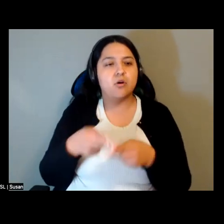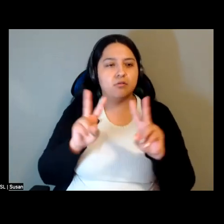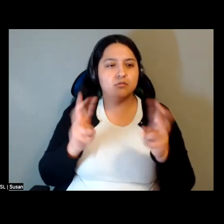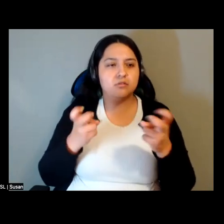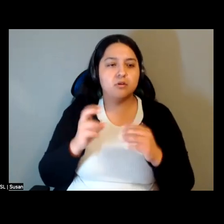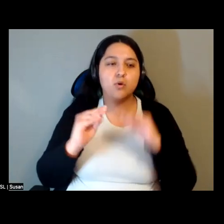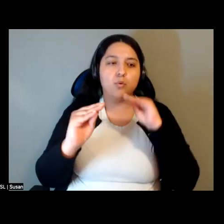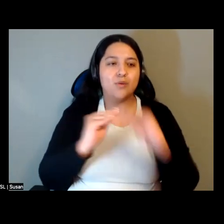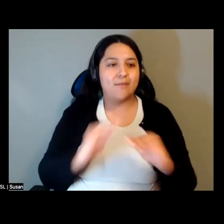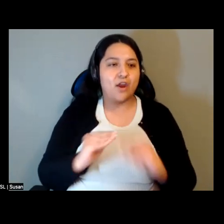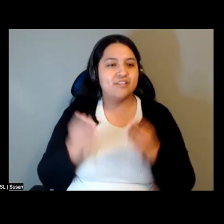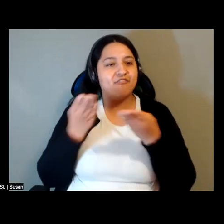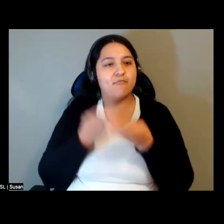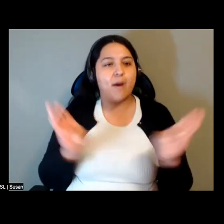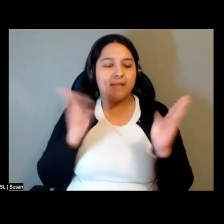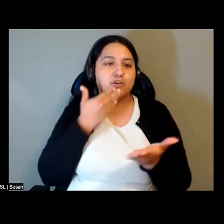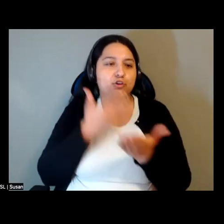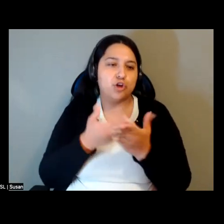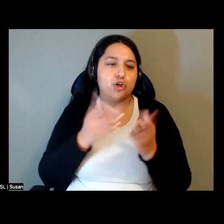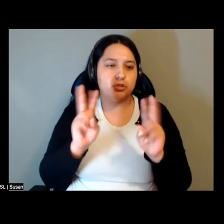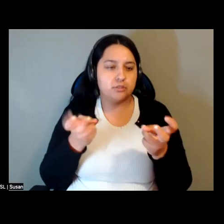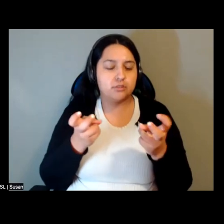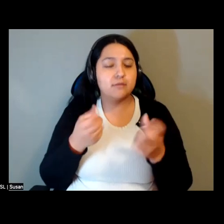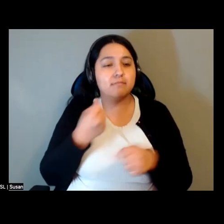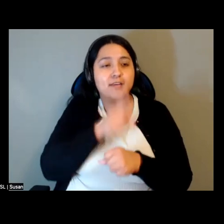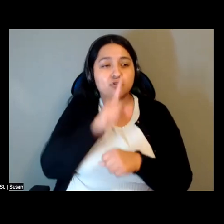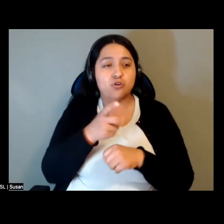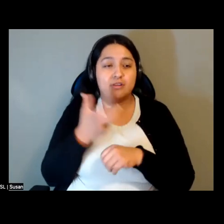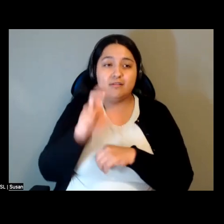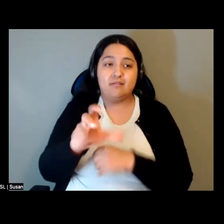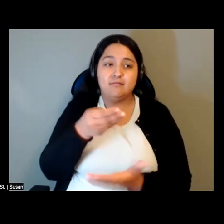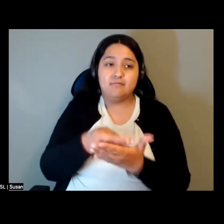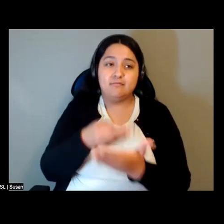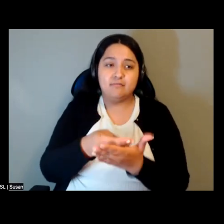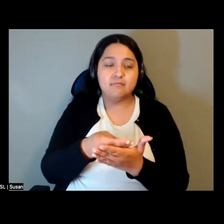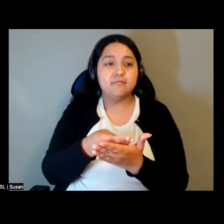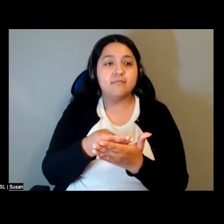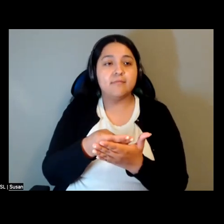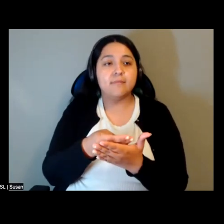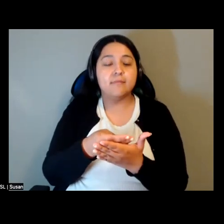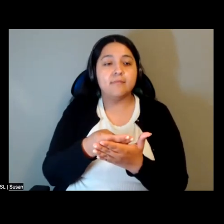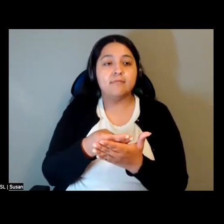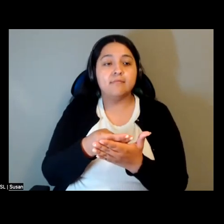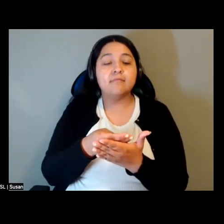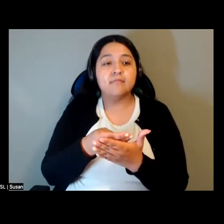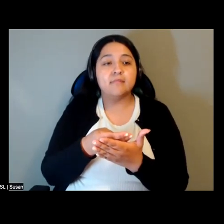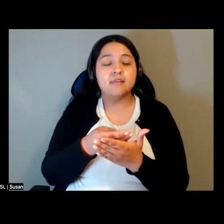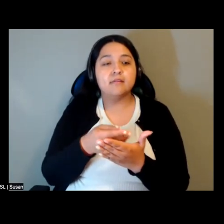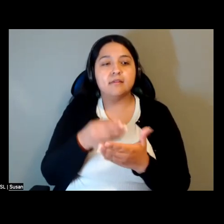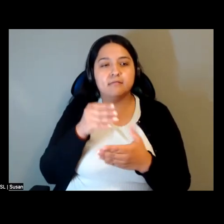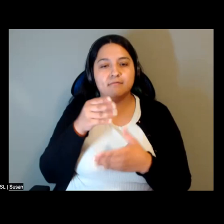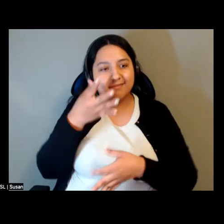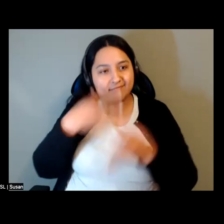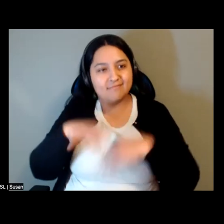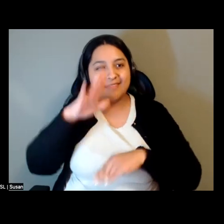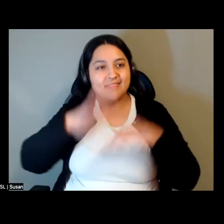goods, and making sure that it's an investment in these reparative public goods rather than in geo-bribes to